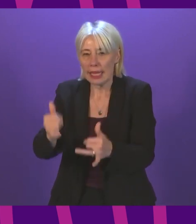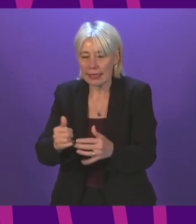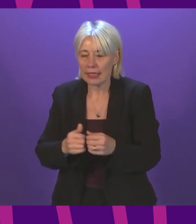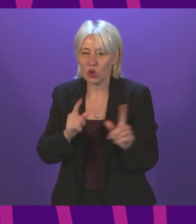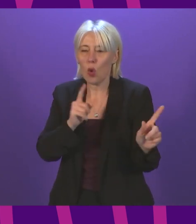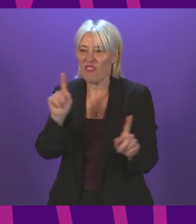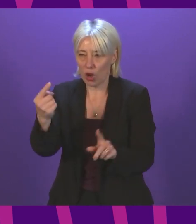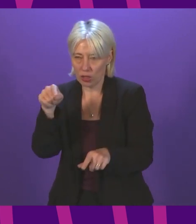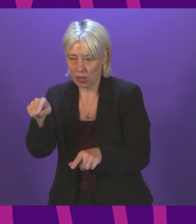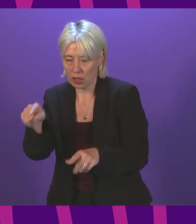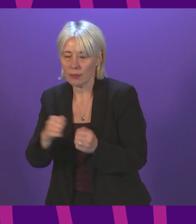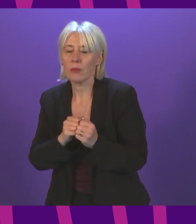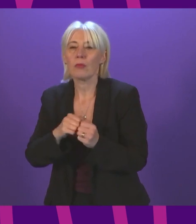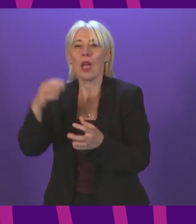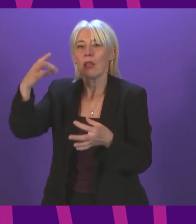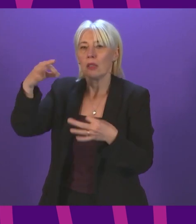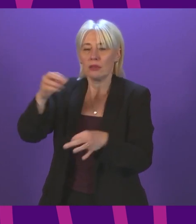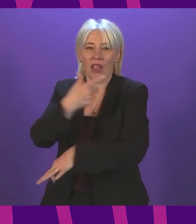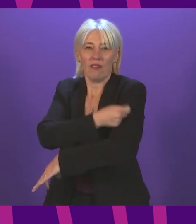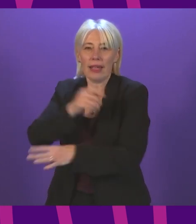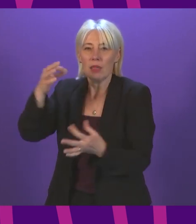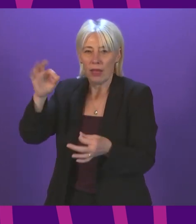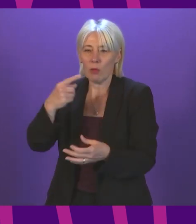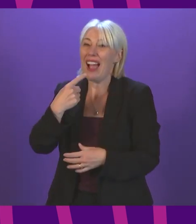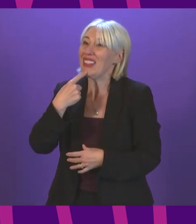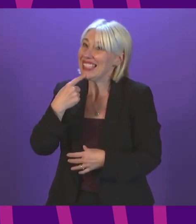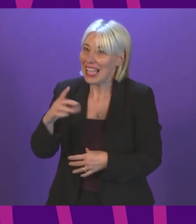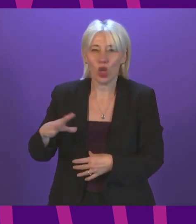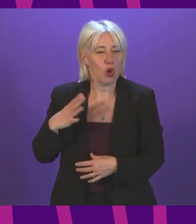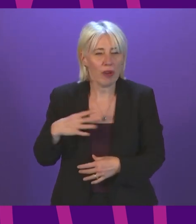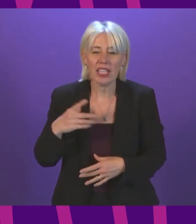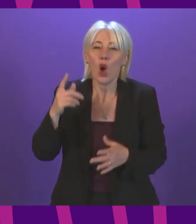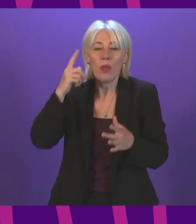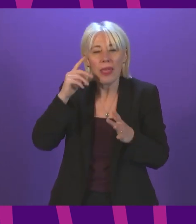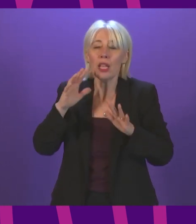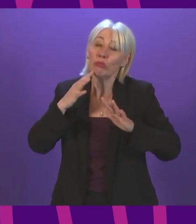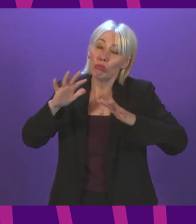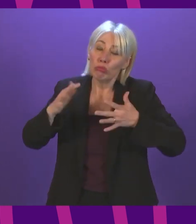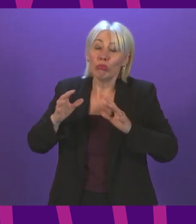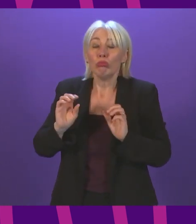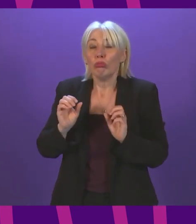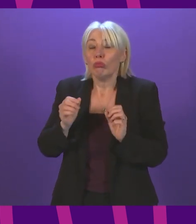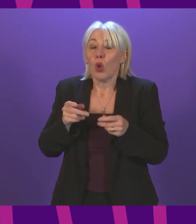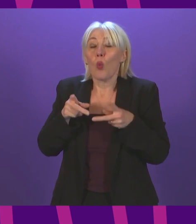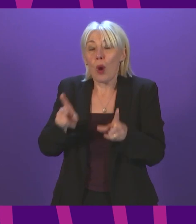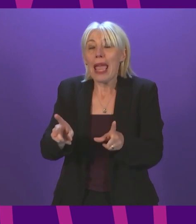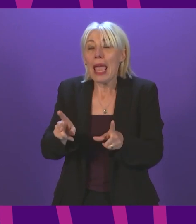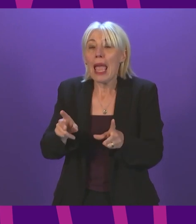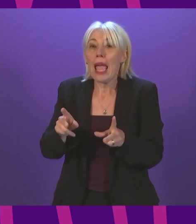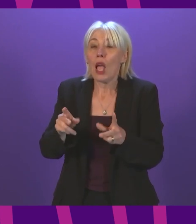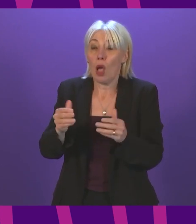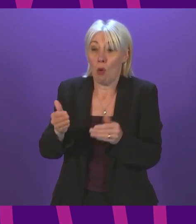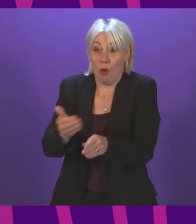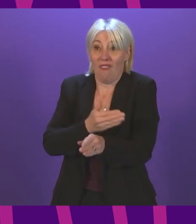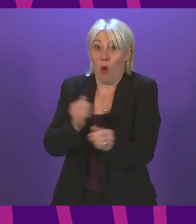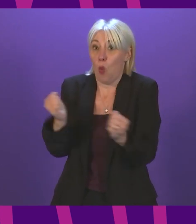The situation with vaccine passports is, as I have set out, we think it is a proportionate measure to introduce ahead of the